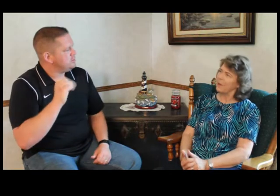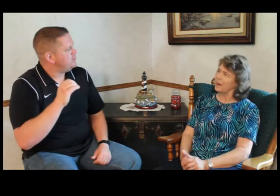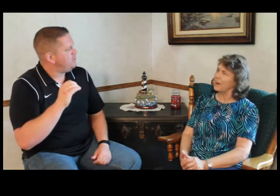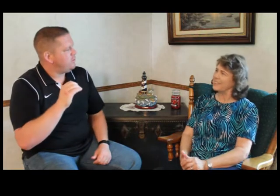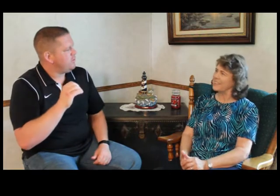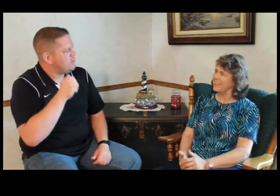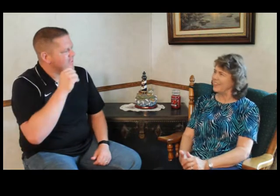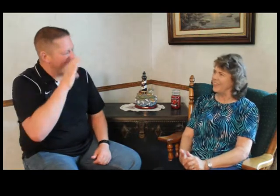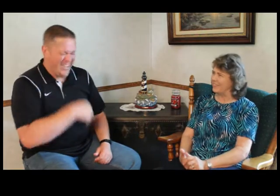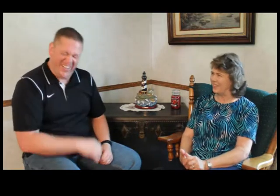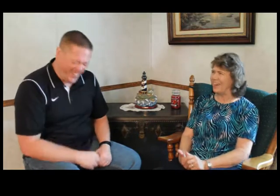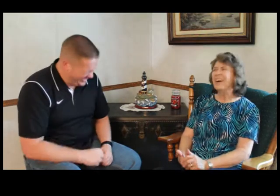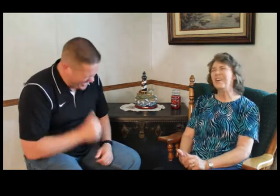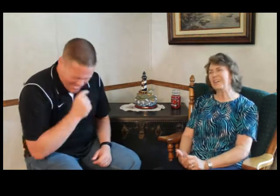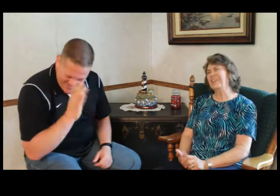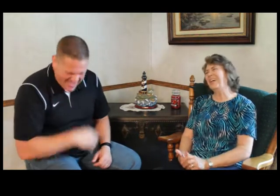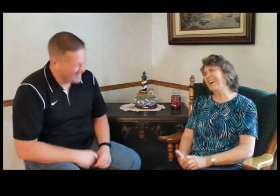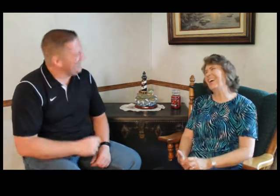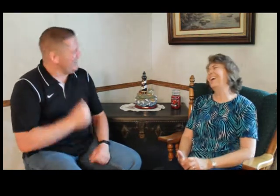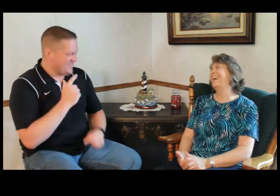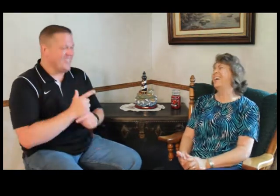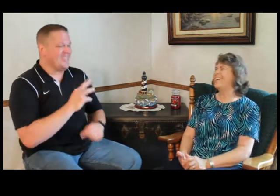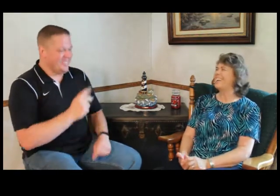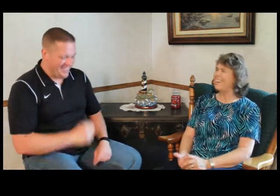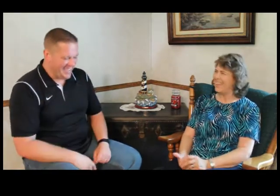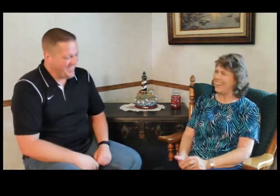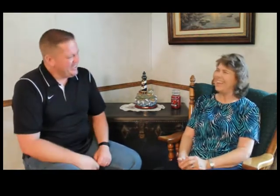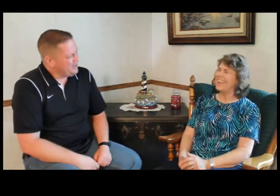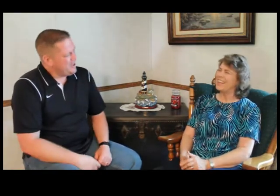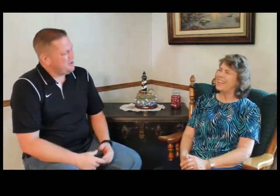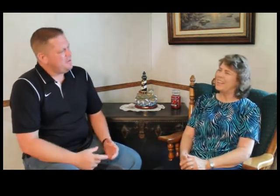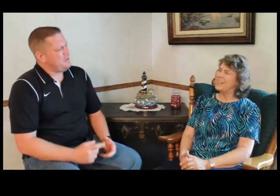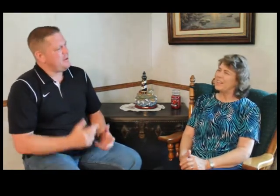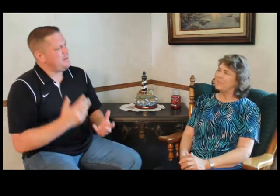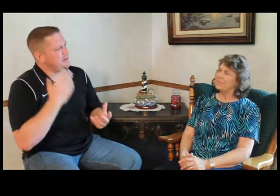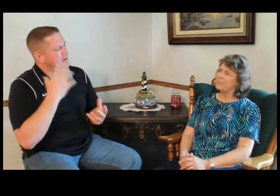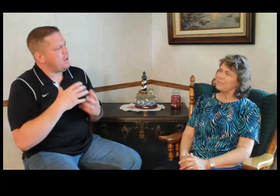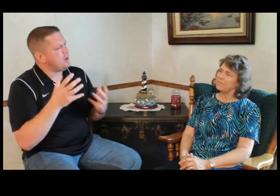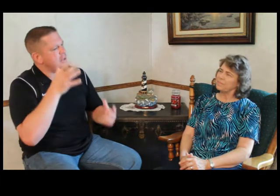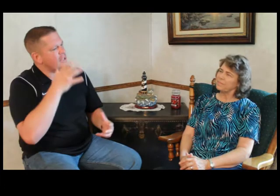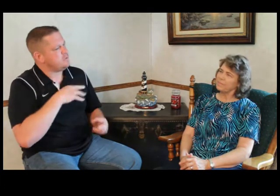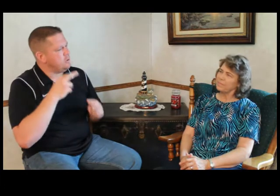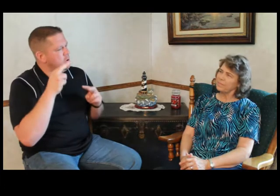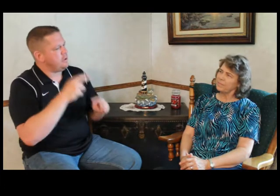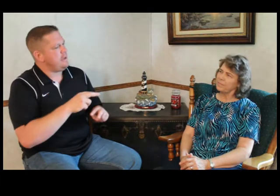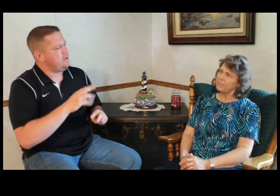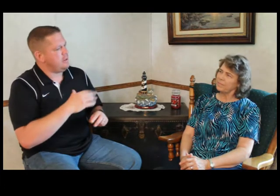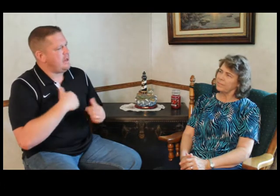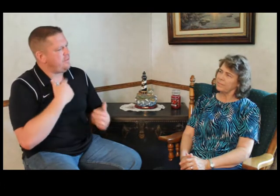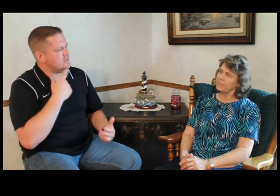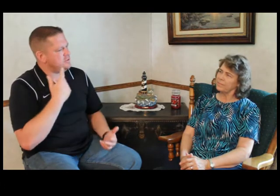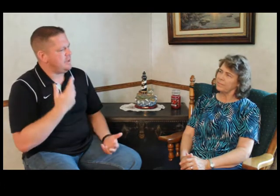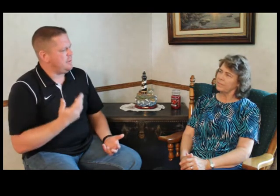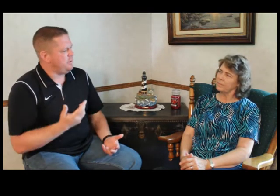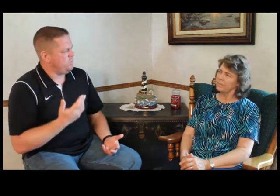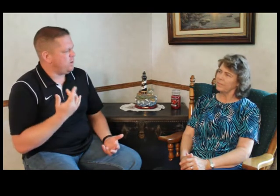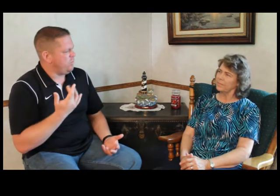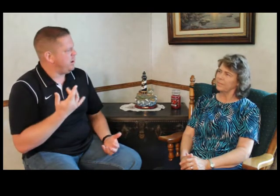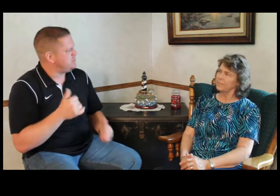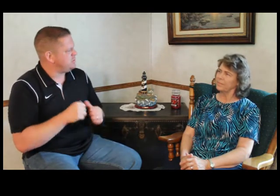right now. No, he's not too bad. But Luke, I mean, a lot of ladies would look at your life and just say, I mean, why did you